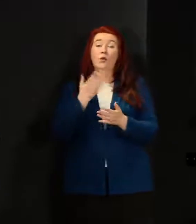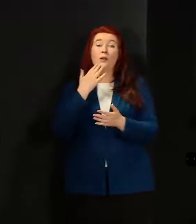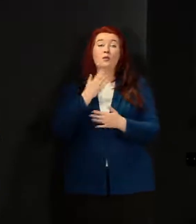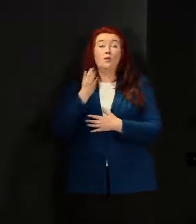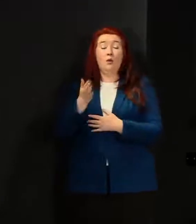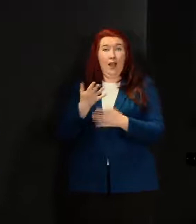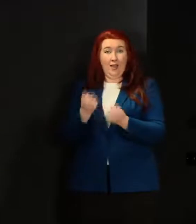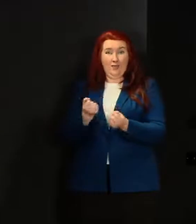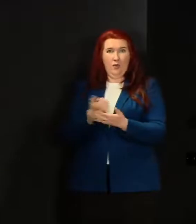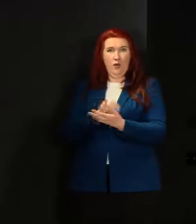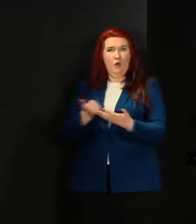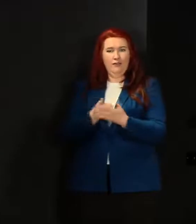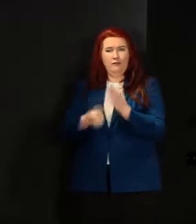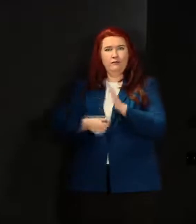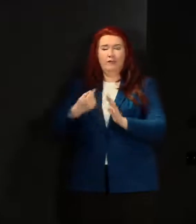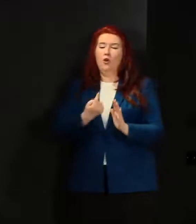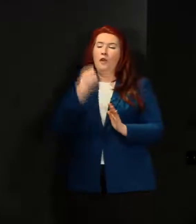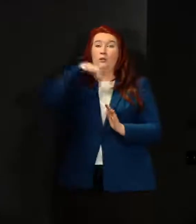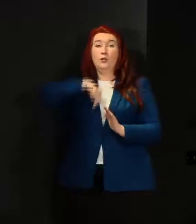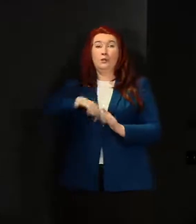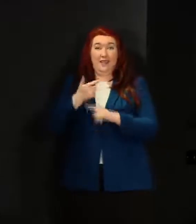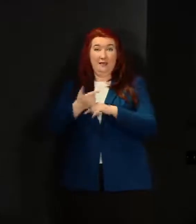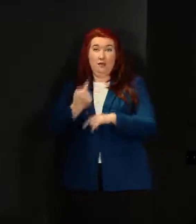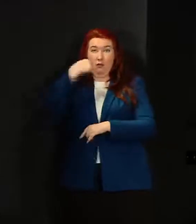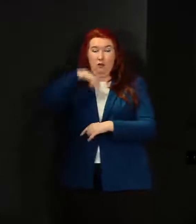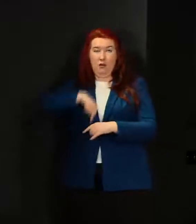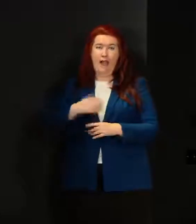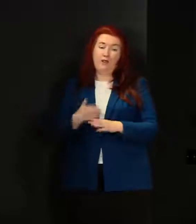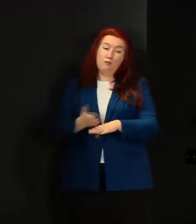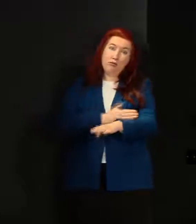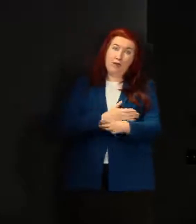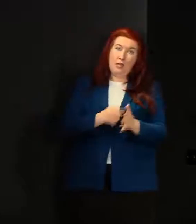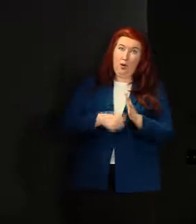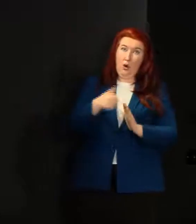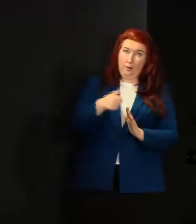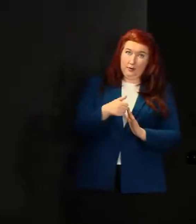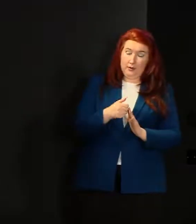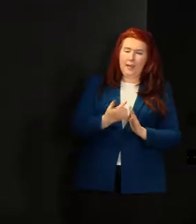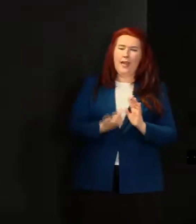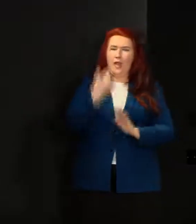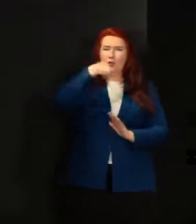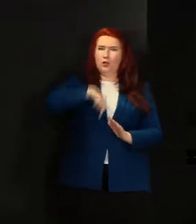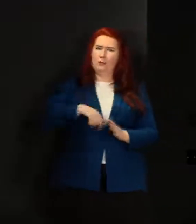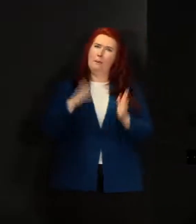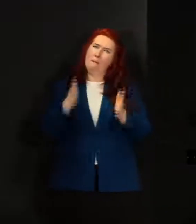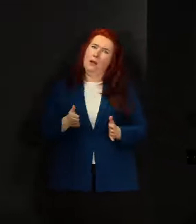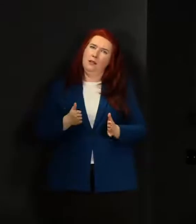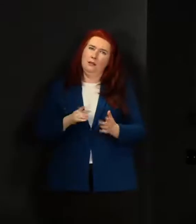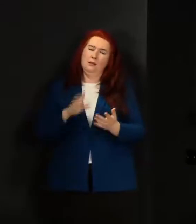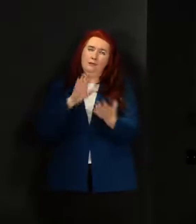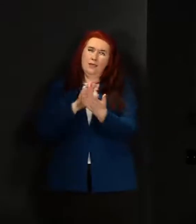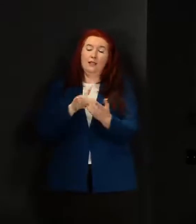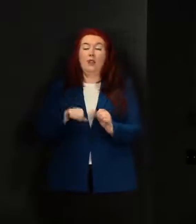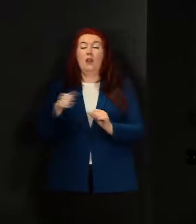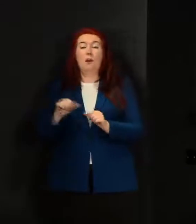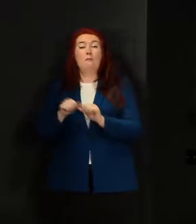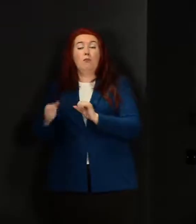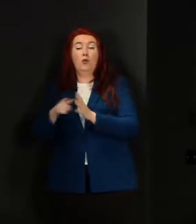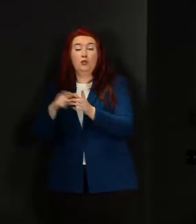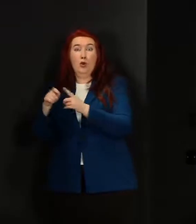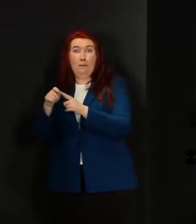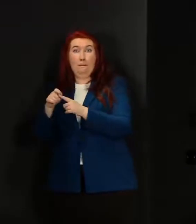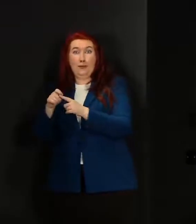a pre-op visit to discuss the symptoms an endoscopy visit which you can't do virtually clearly and a post-op visit to